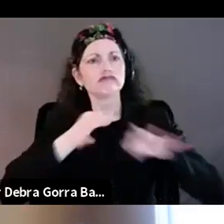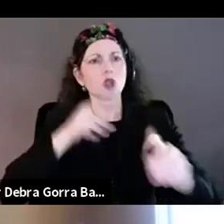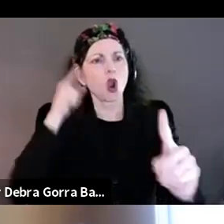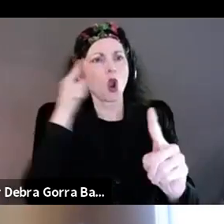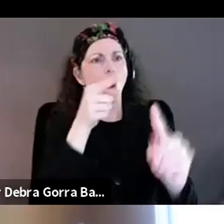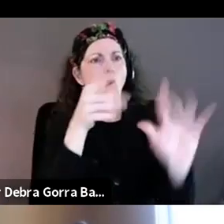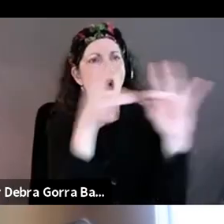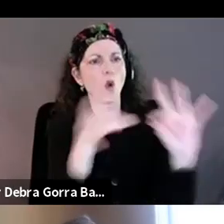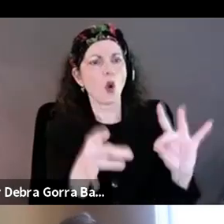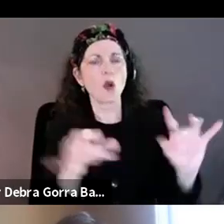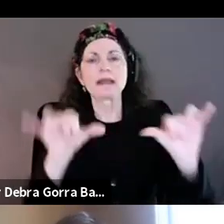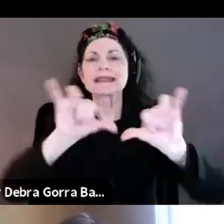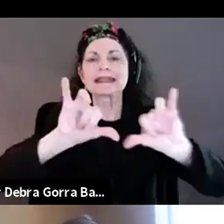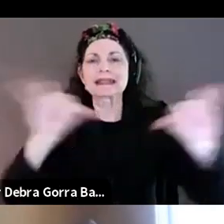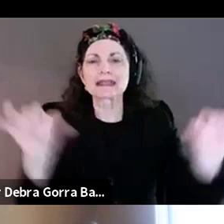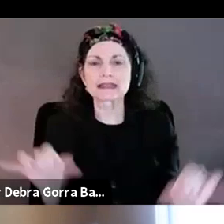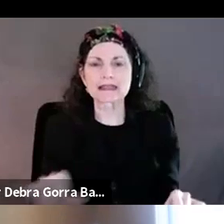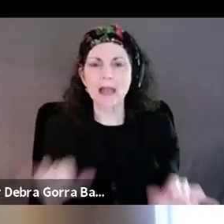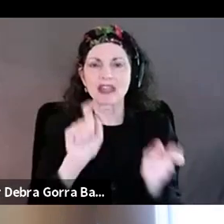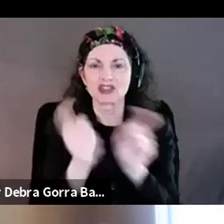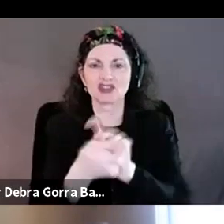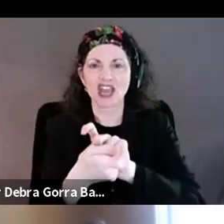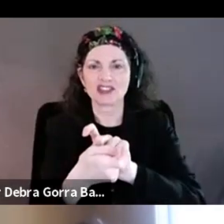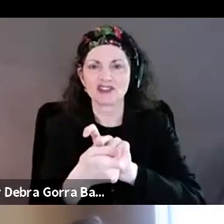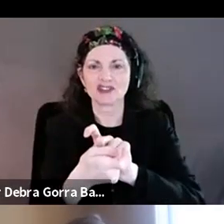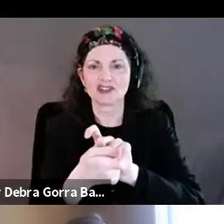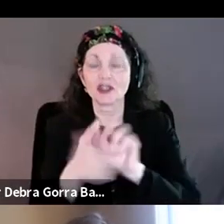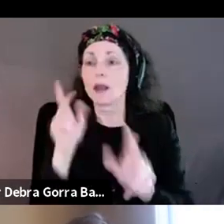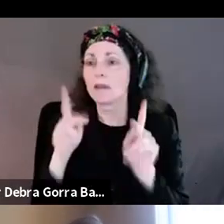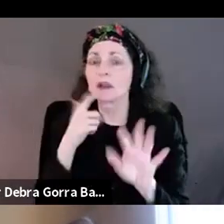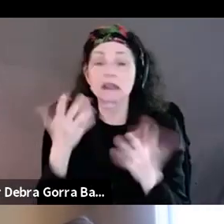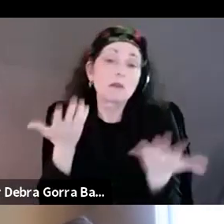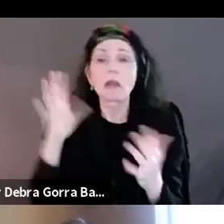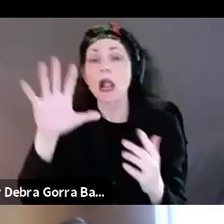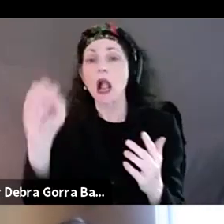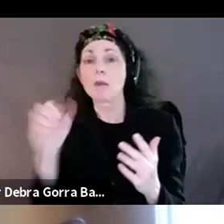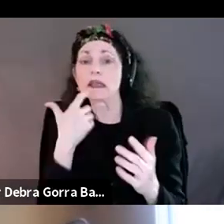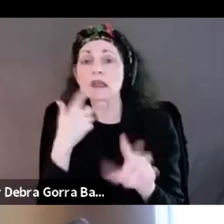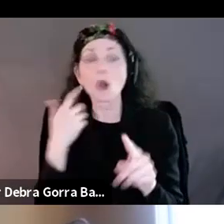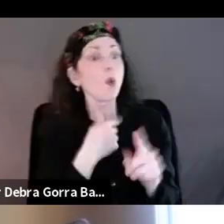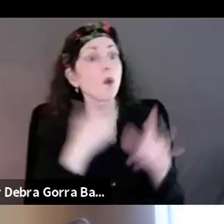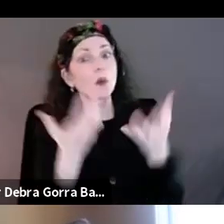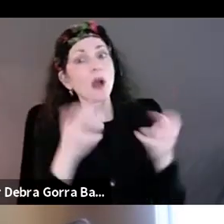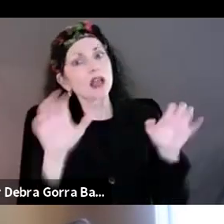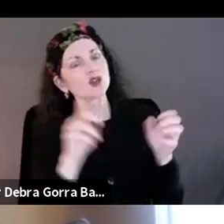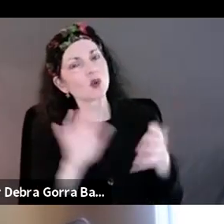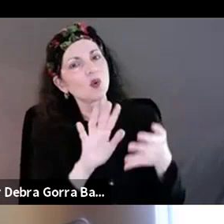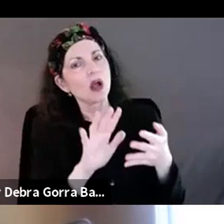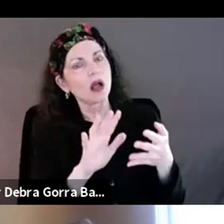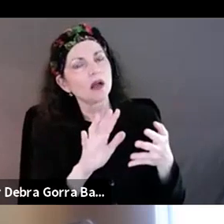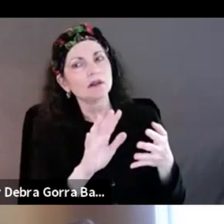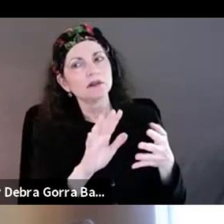systemic change. It's like if people come and say, well, we want to do, like a company might come and say, we want to do a screening for all of our employees